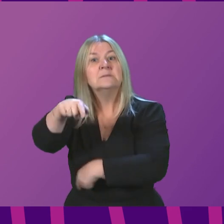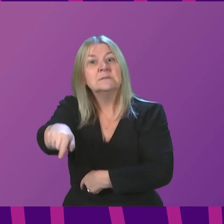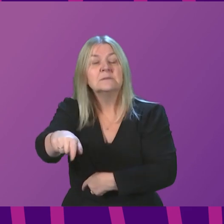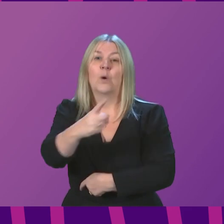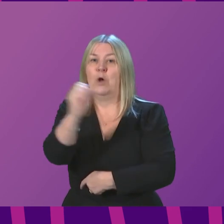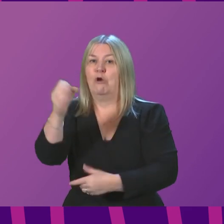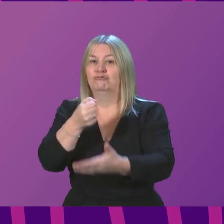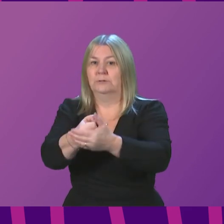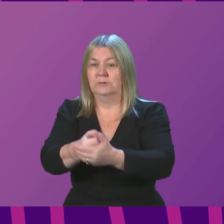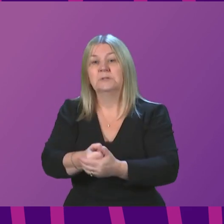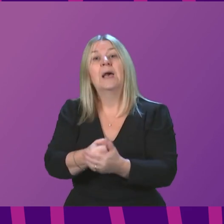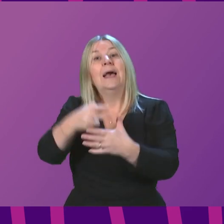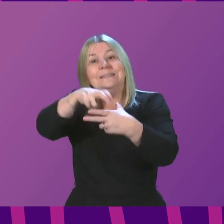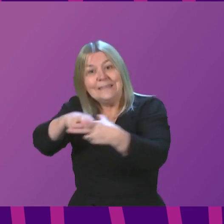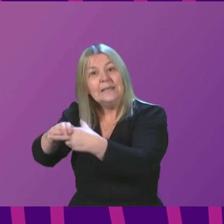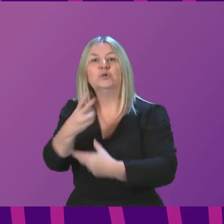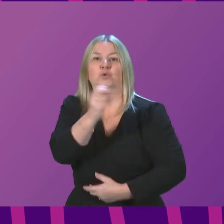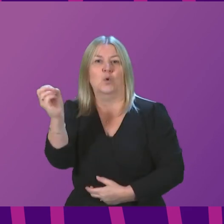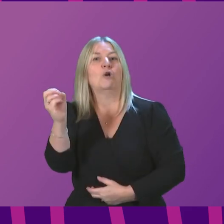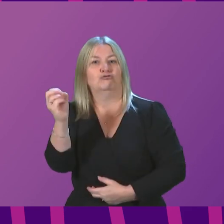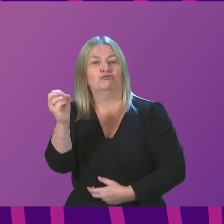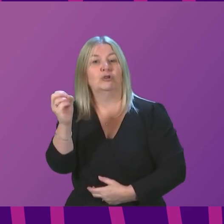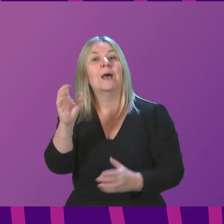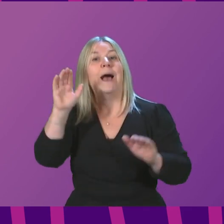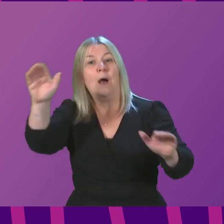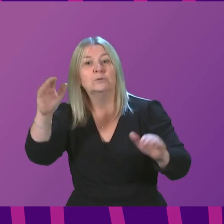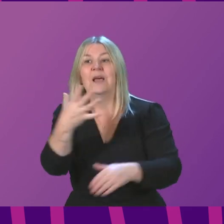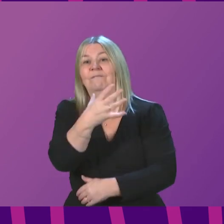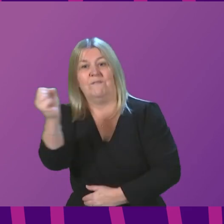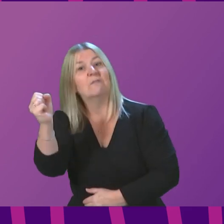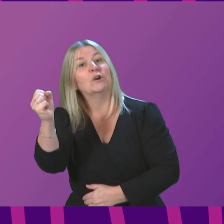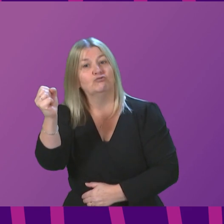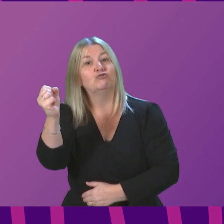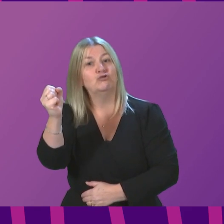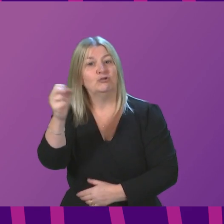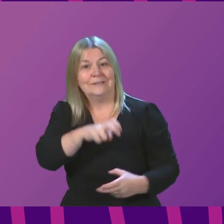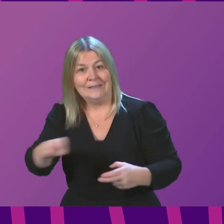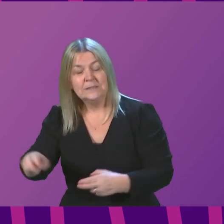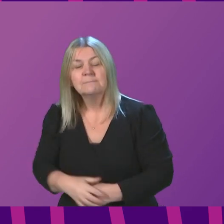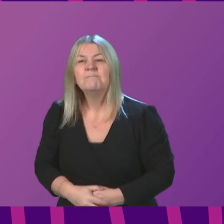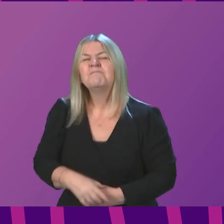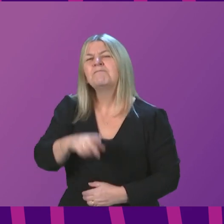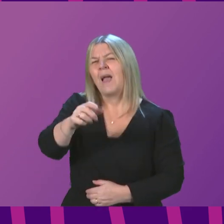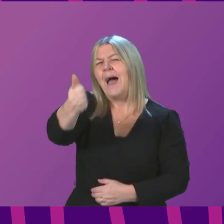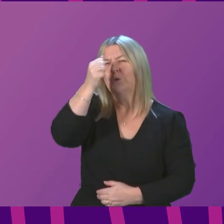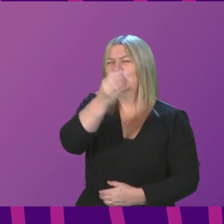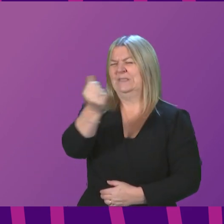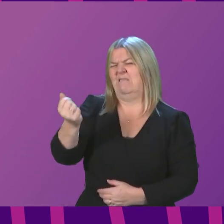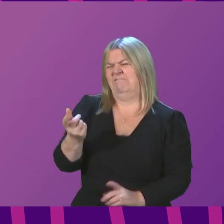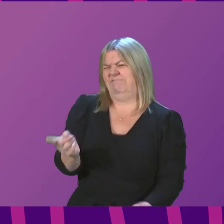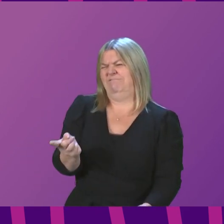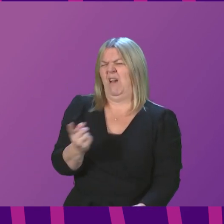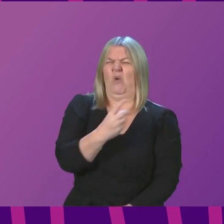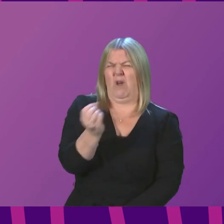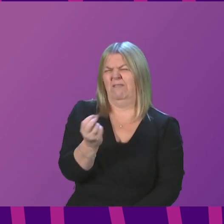events 200, and for outdoor events 500 seated or standing. I know some question the rationale for this,